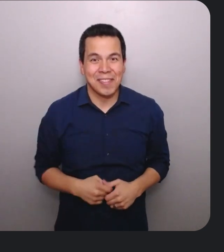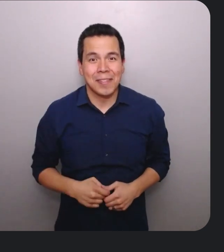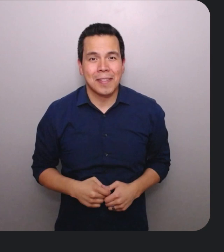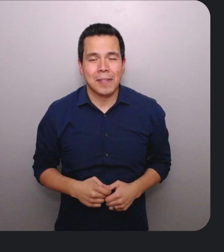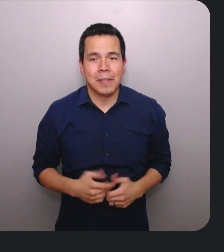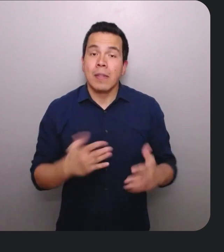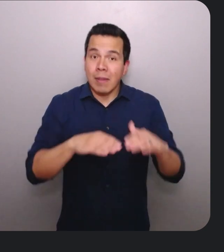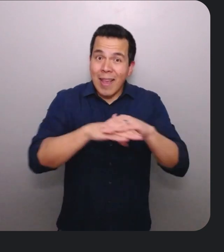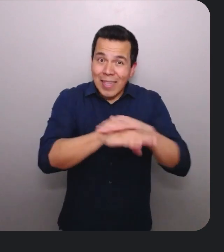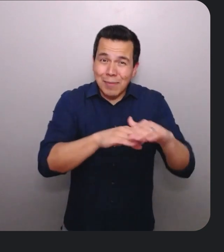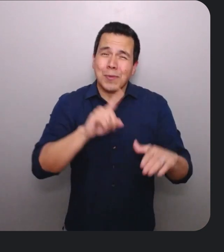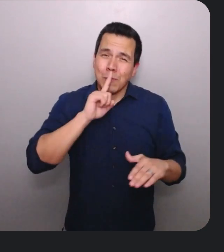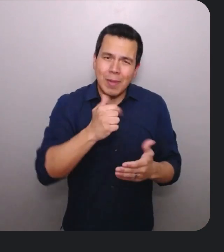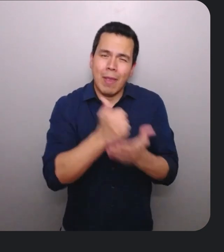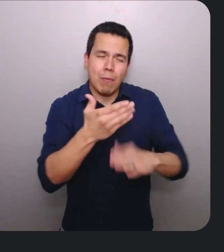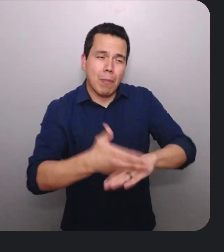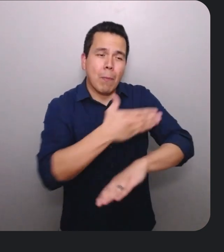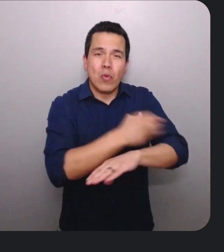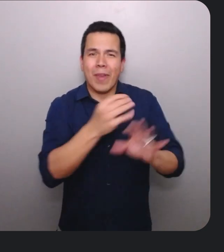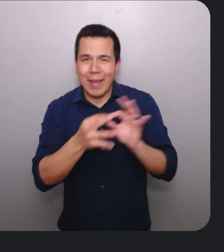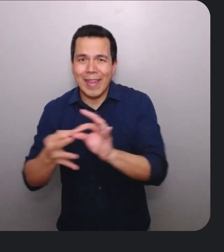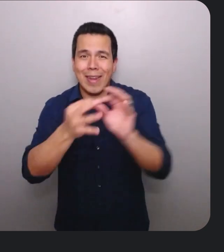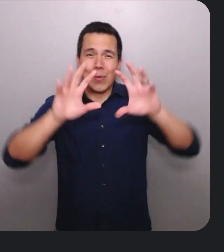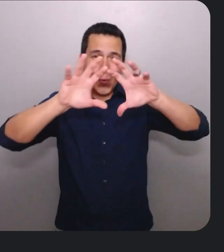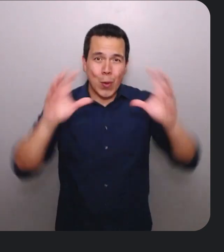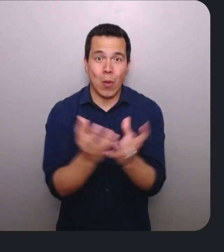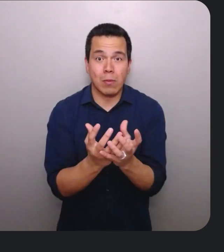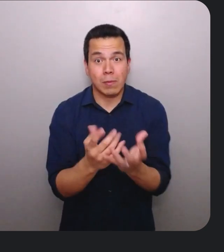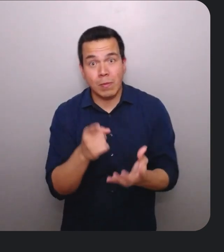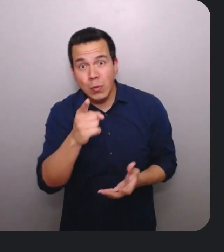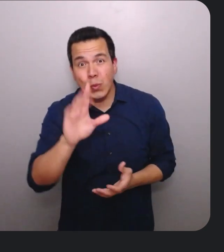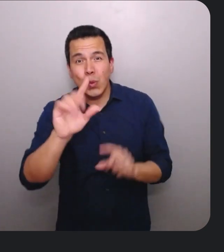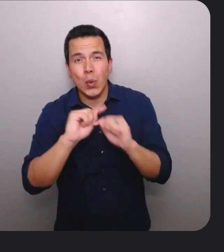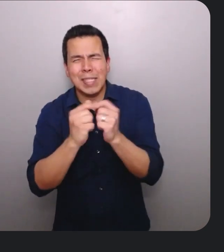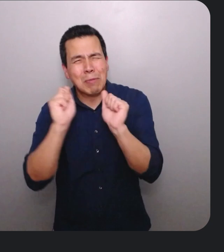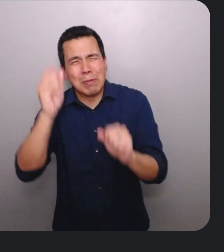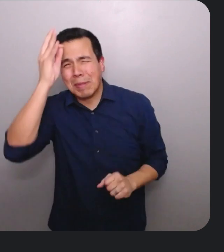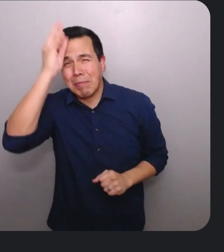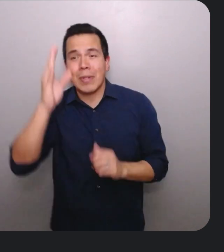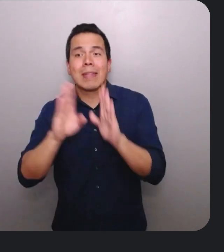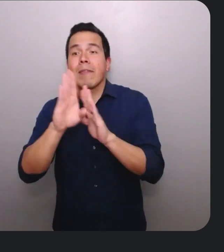Accessibility improves and connects our global society. You and your team could be on the brink of developing that next big thing.